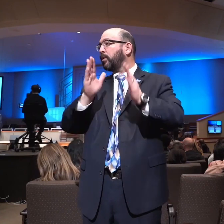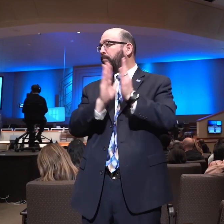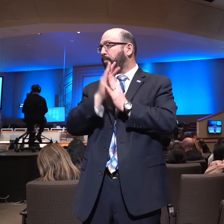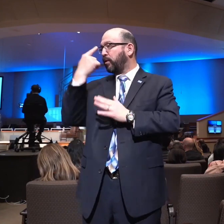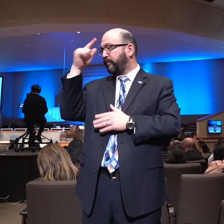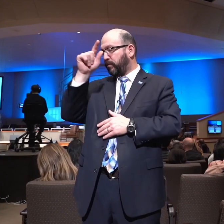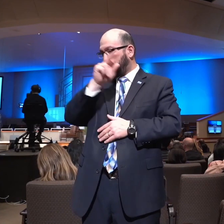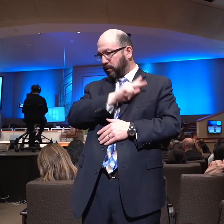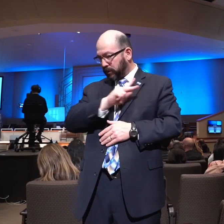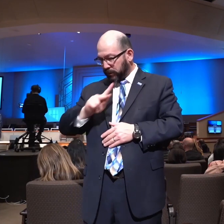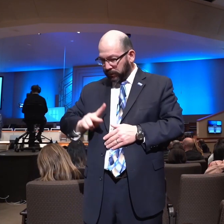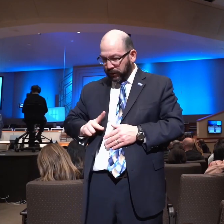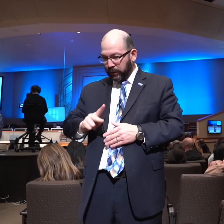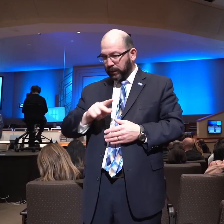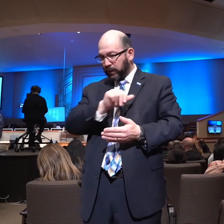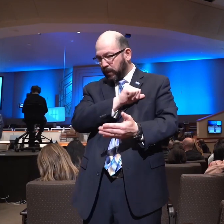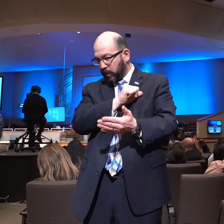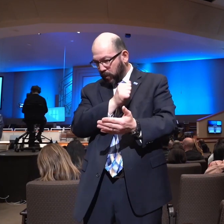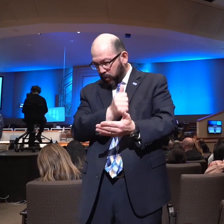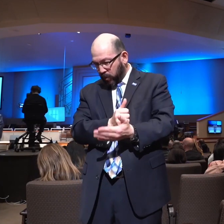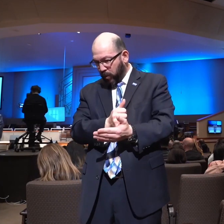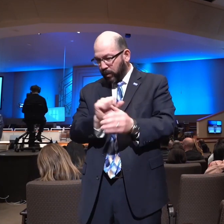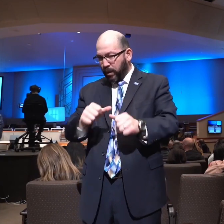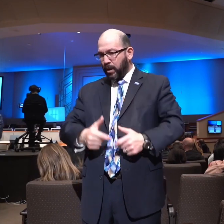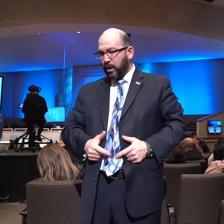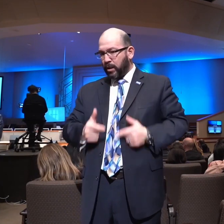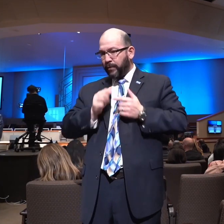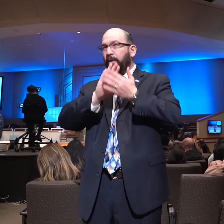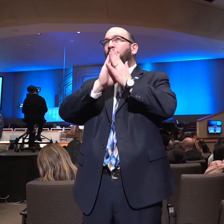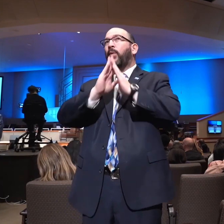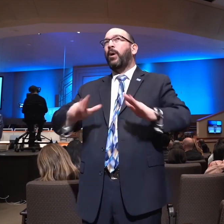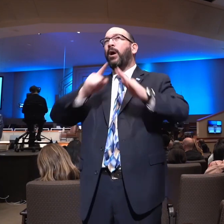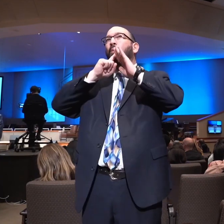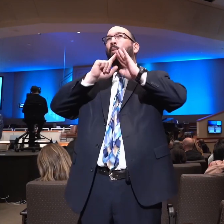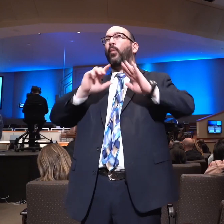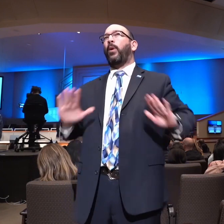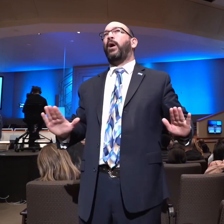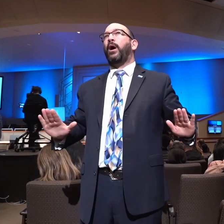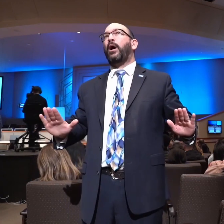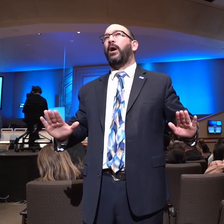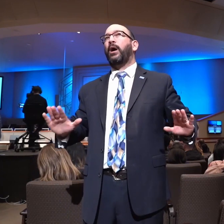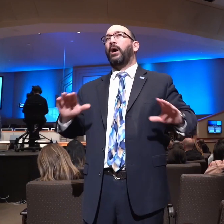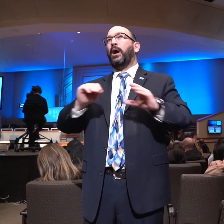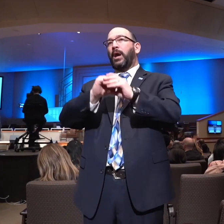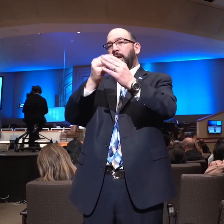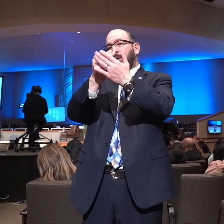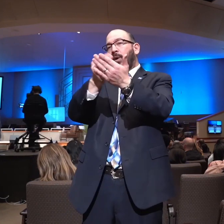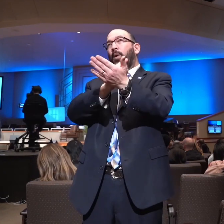for all that are in authority that we may lead a quiet and peaceable life, notice this, in all godliness and honesty.